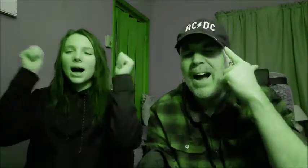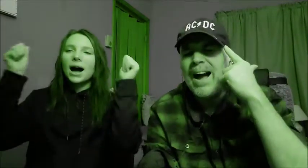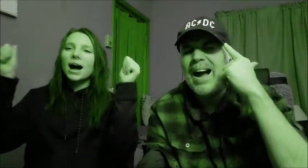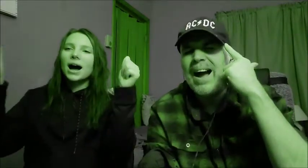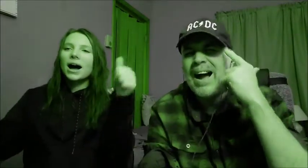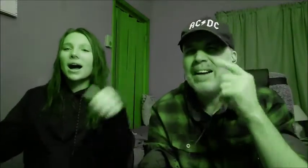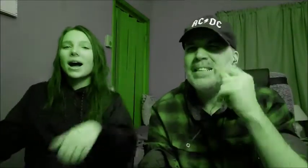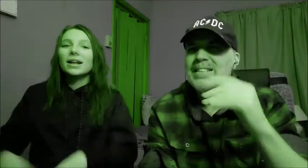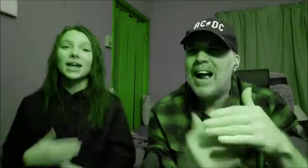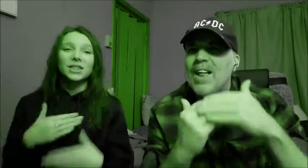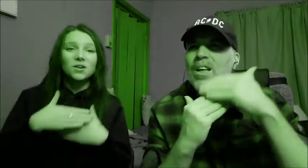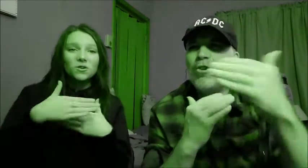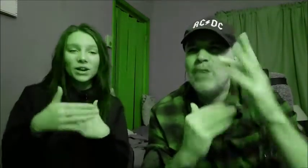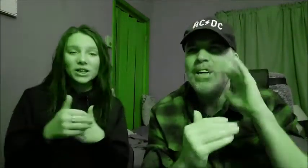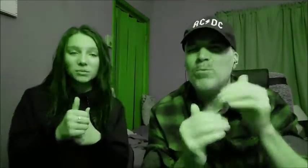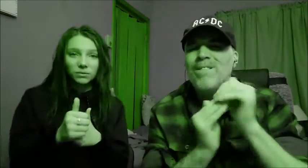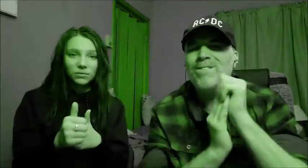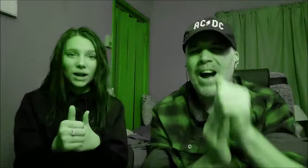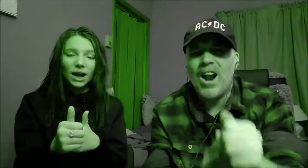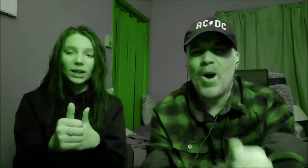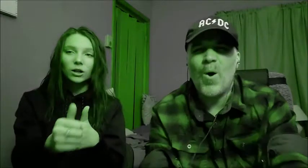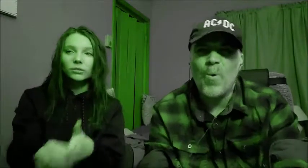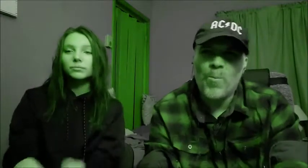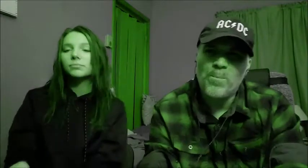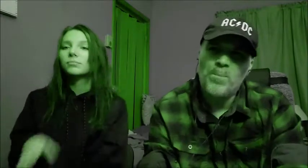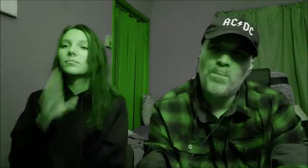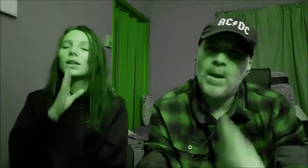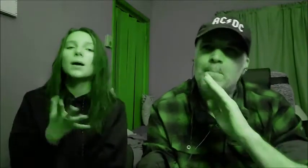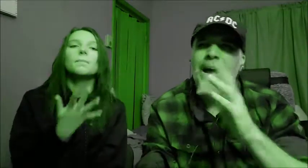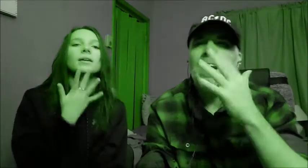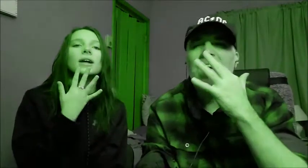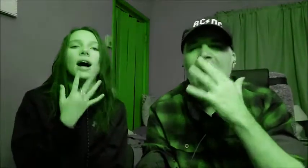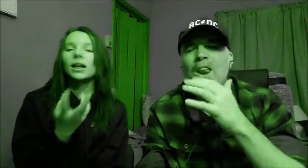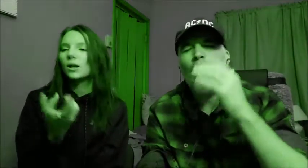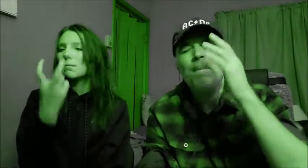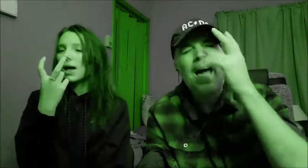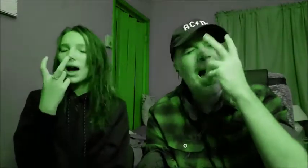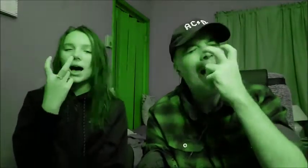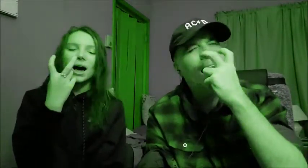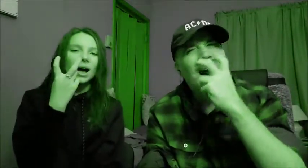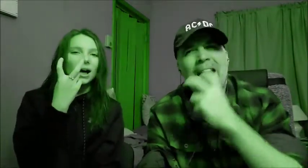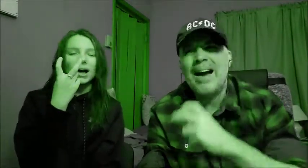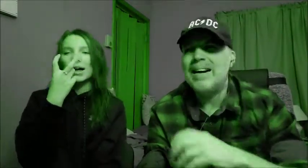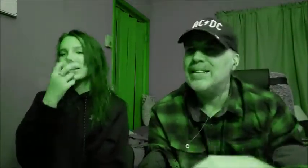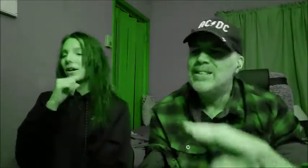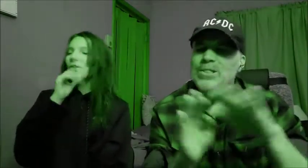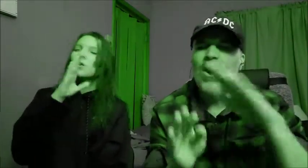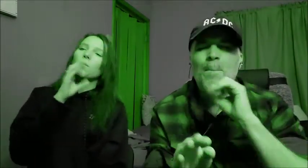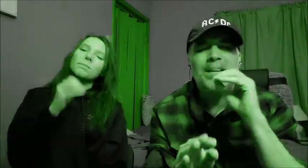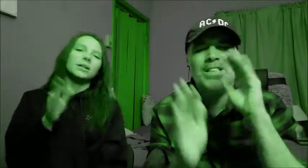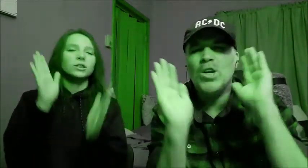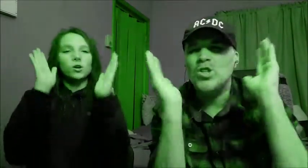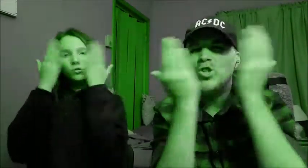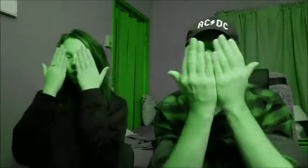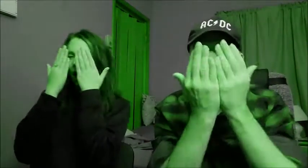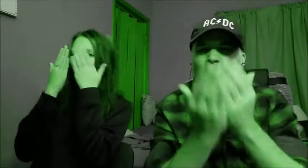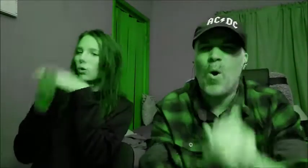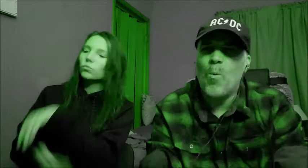mind, and the rest will follow, be colorblind, don't be so shallow.